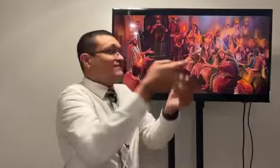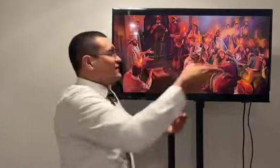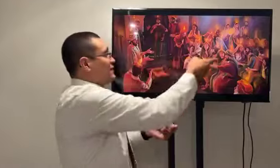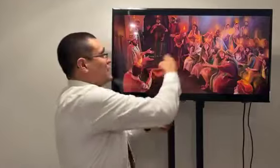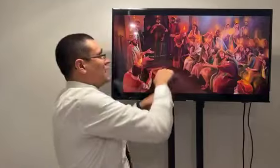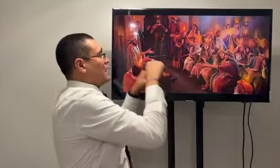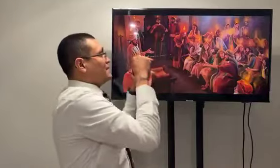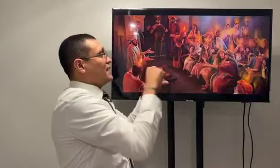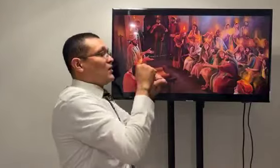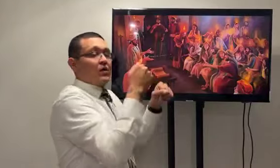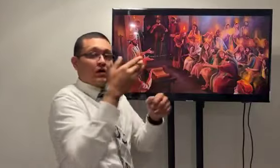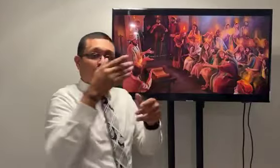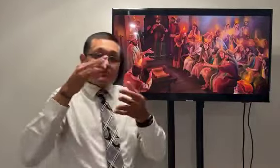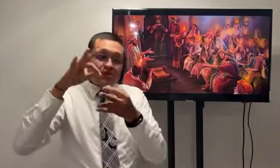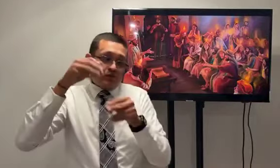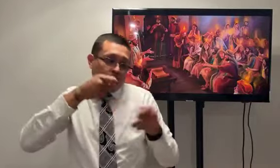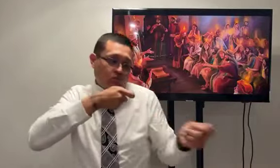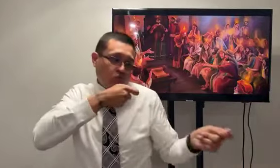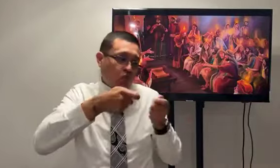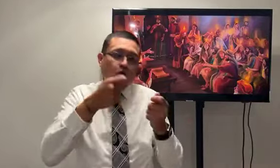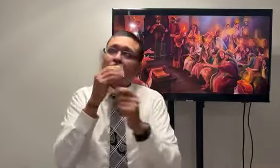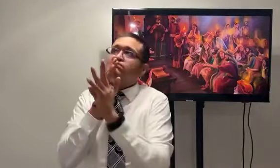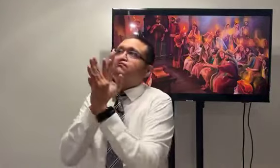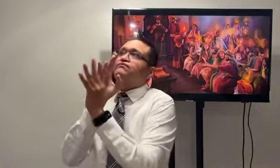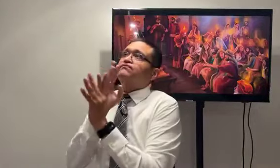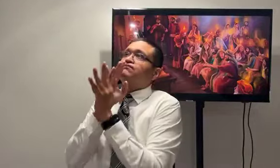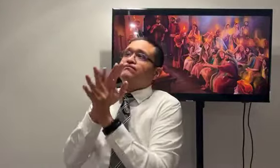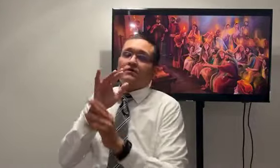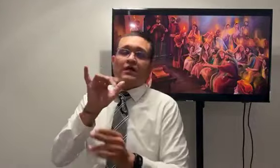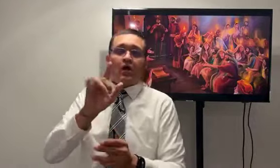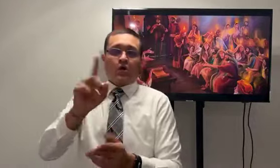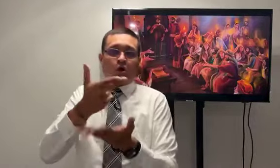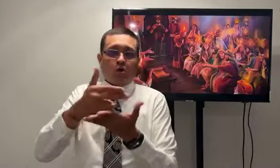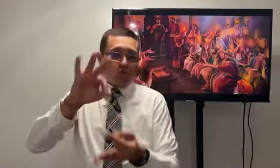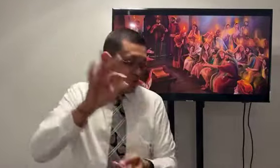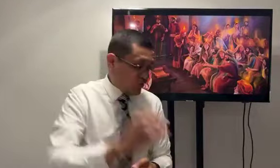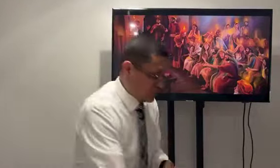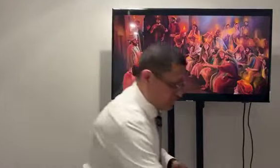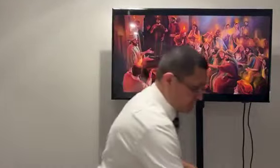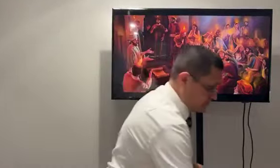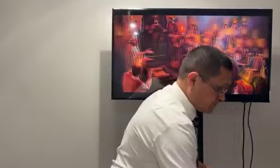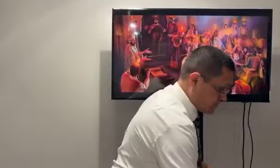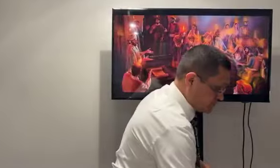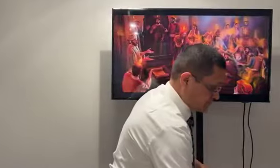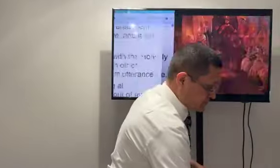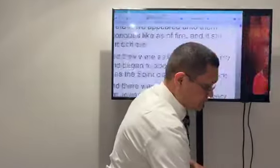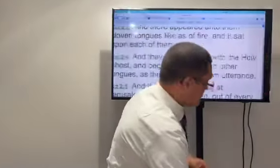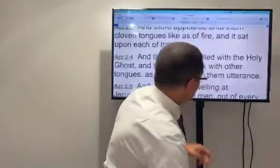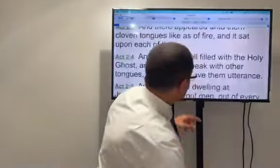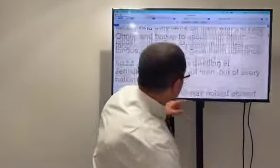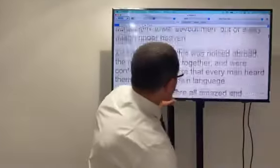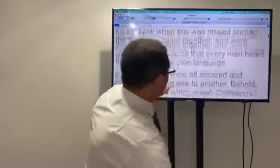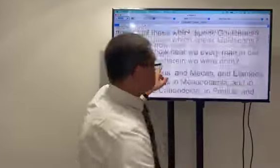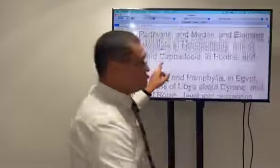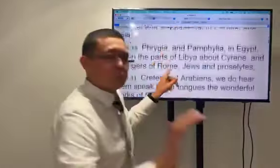not themselves that gave the power to do so but the Spirit gave the utterance the possibility to do so